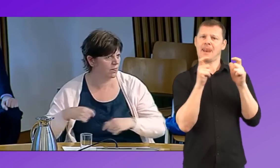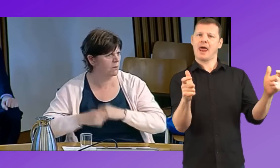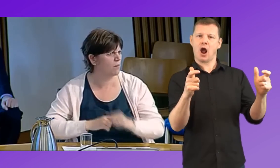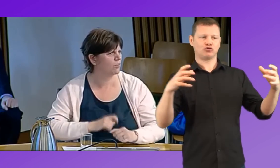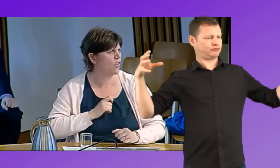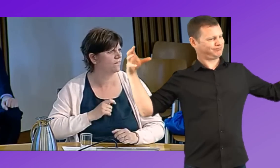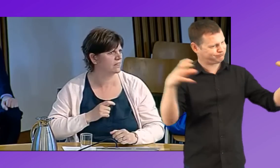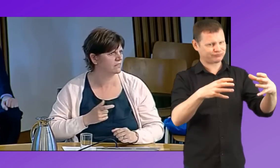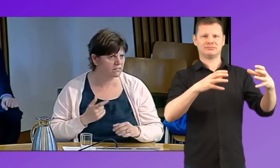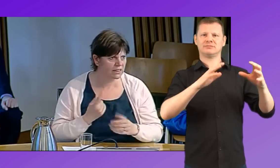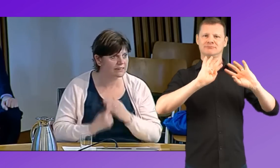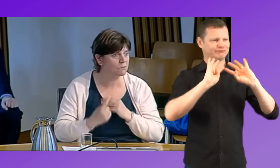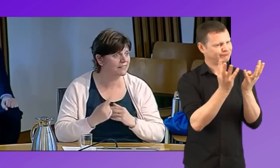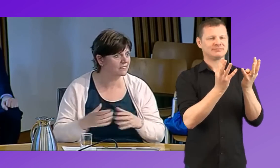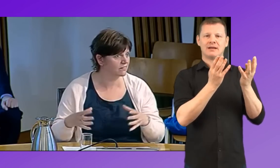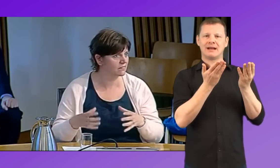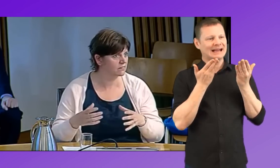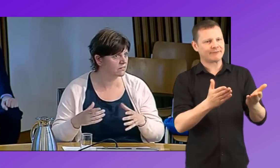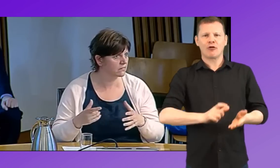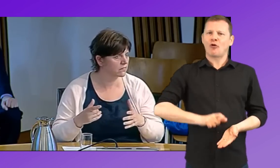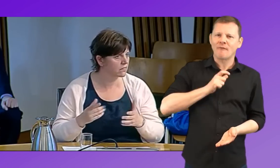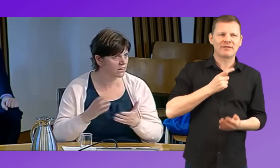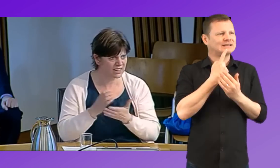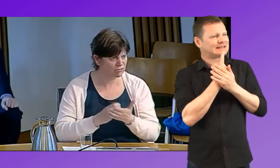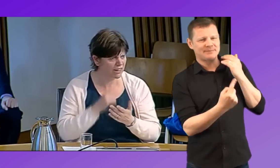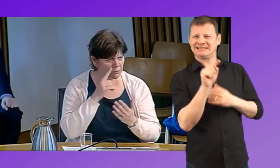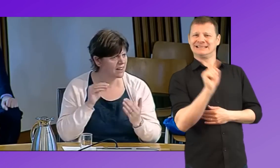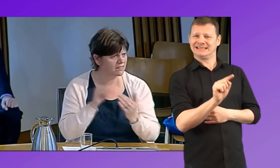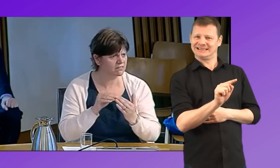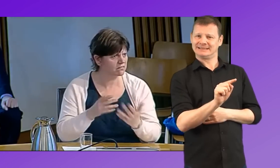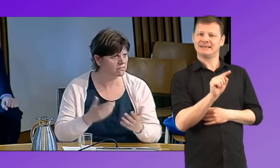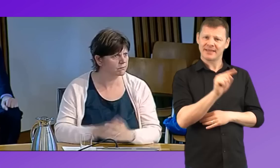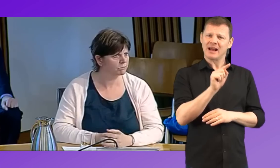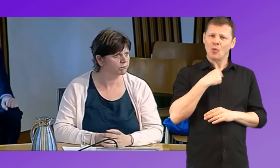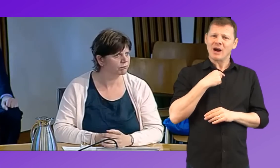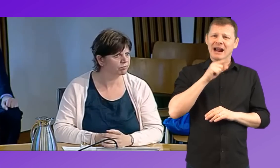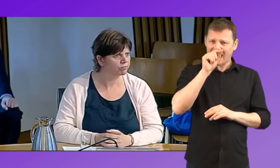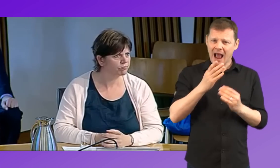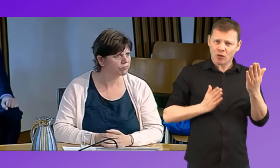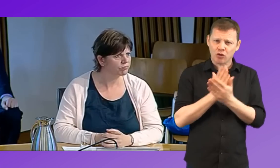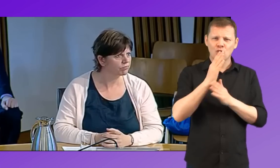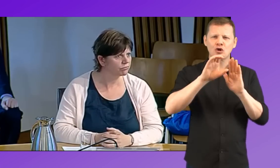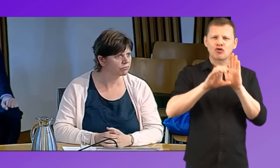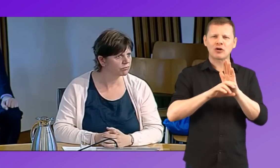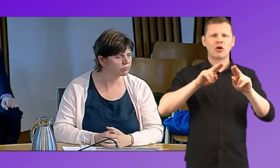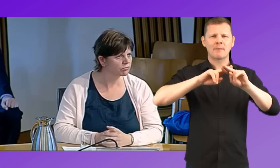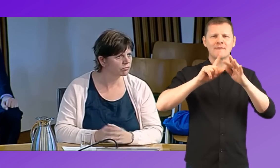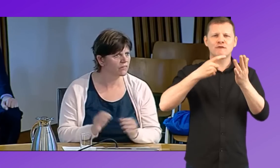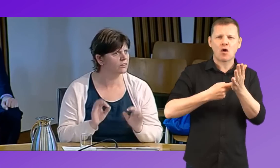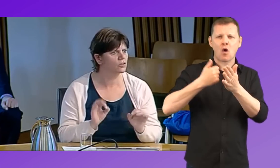larger school where you've got that critical mass to enable confidence, independence, I think that we can get through all of the curriculum for